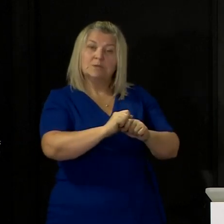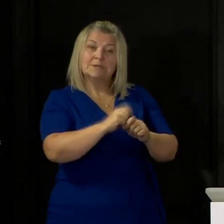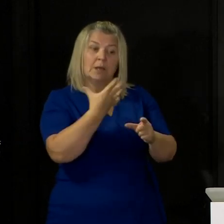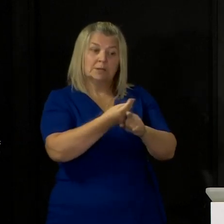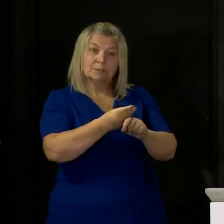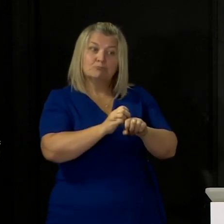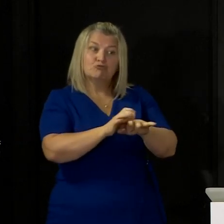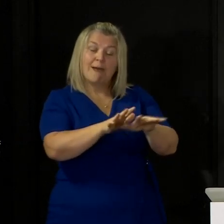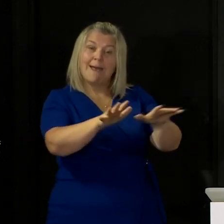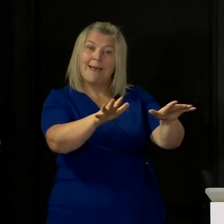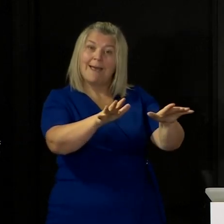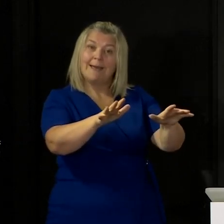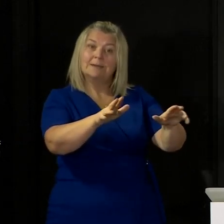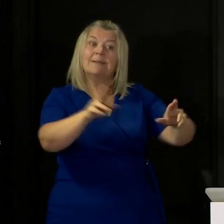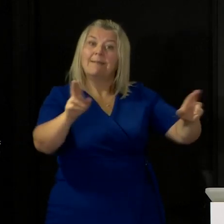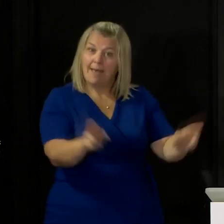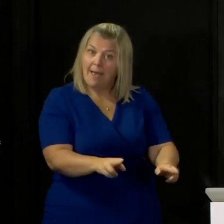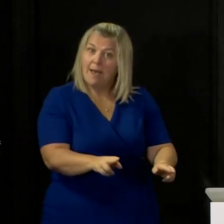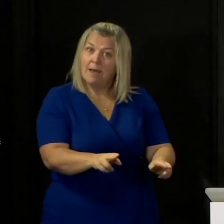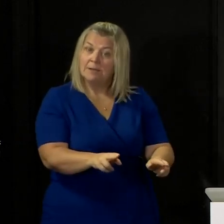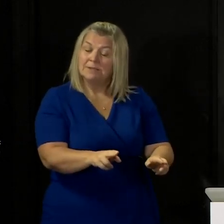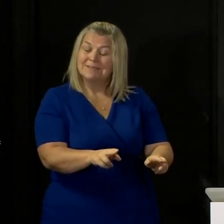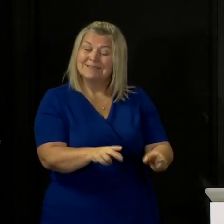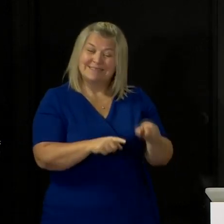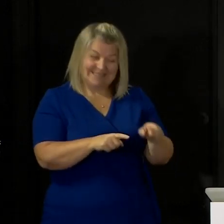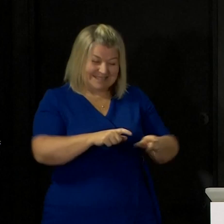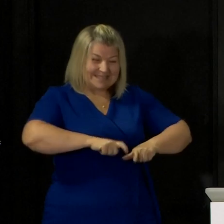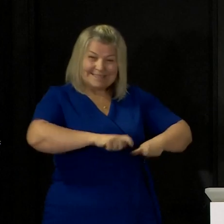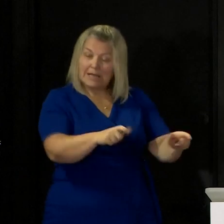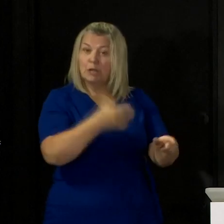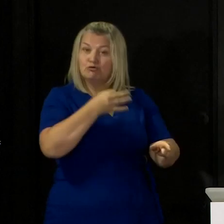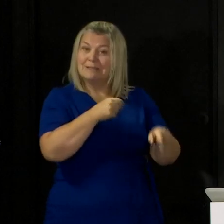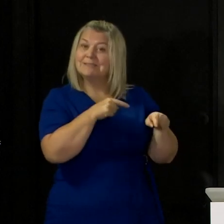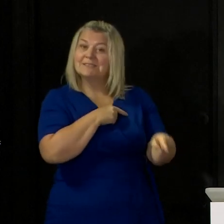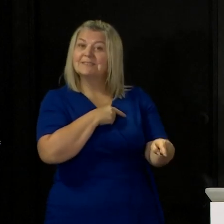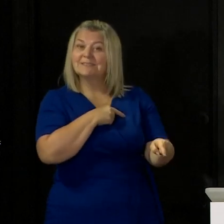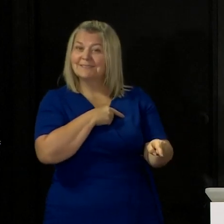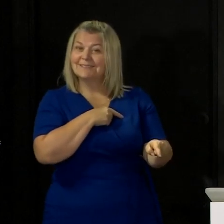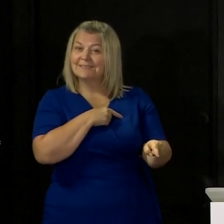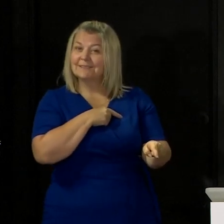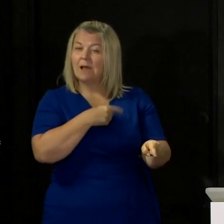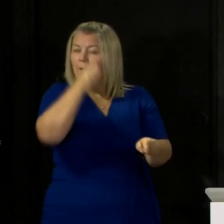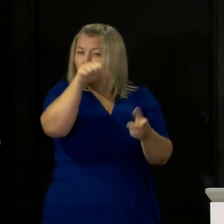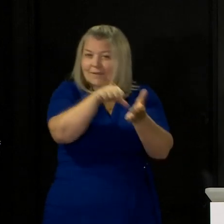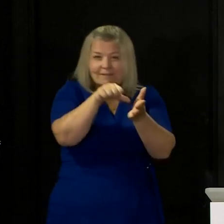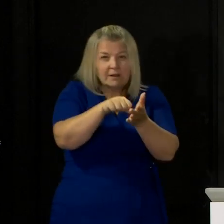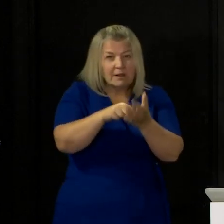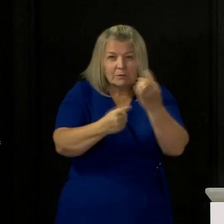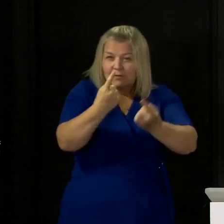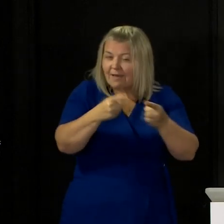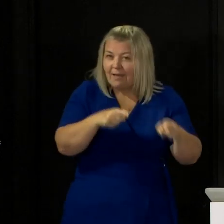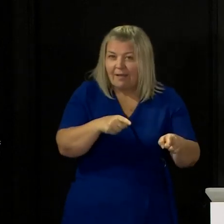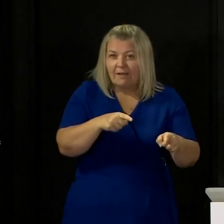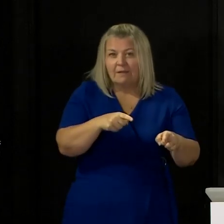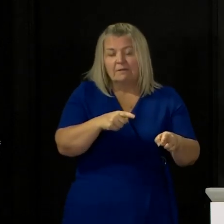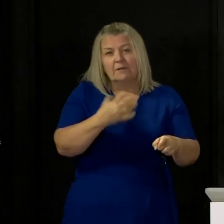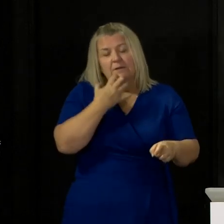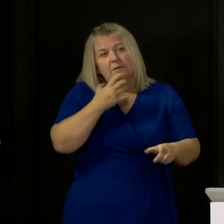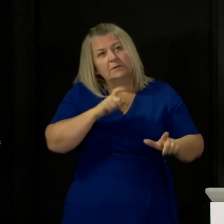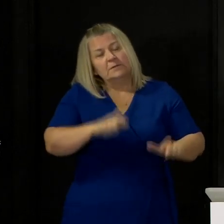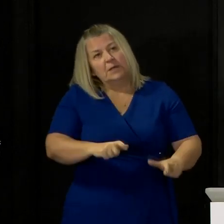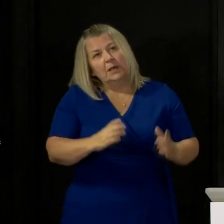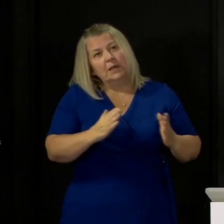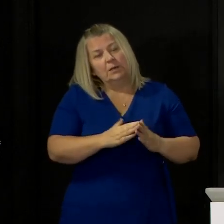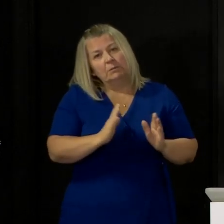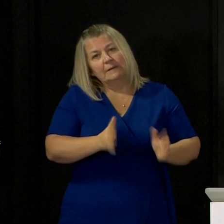so this is difficult for you I understand that but it is for your protection but again we will not keep you under